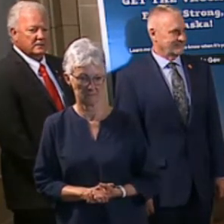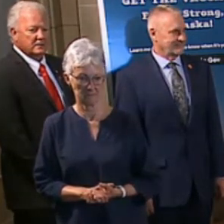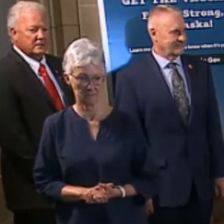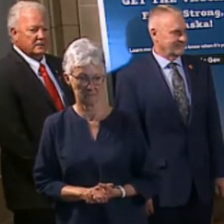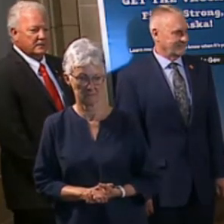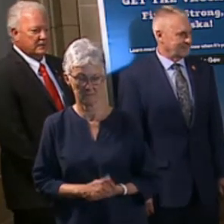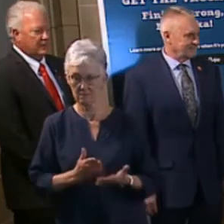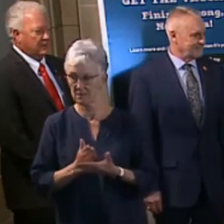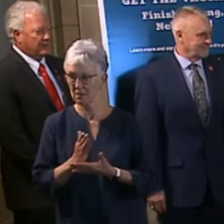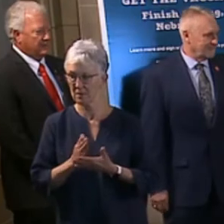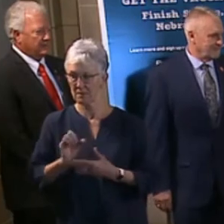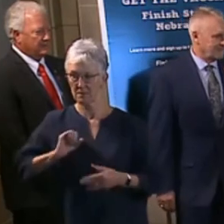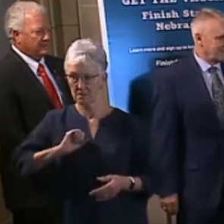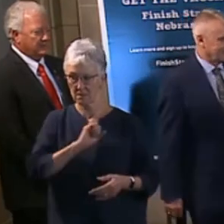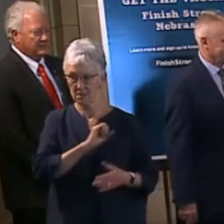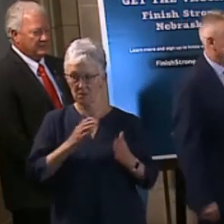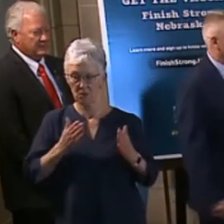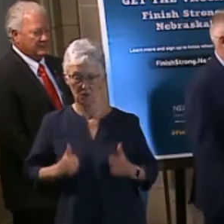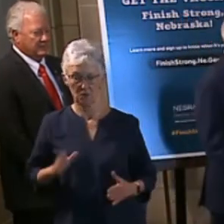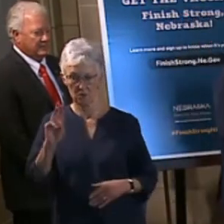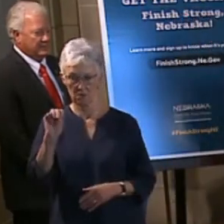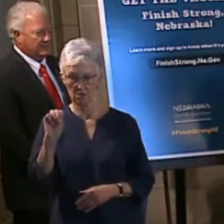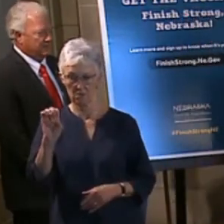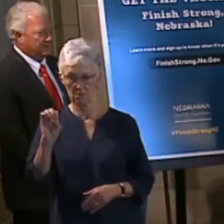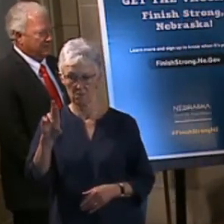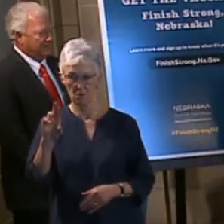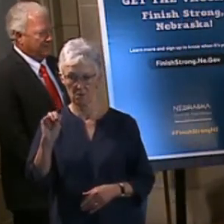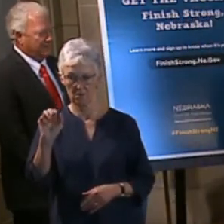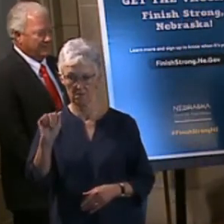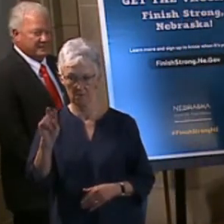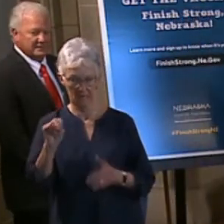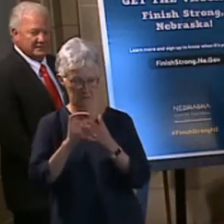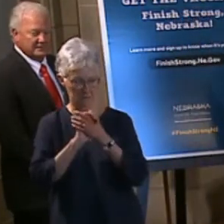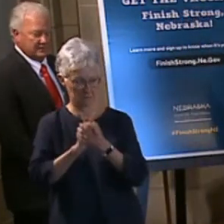All right, Senator Mermin, you're next up. Congratulations.